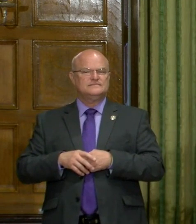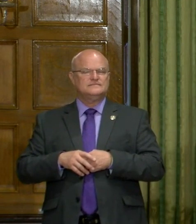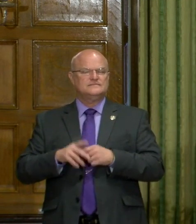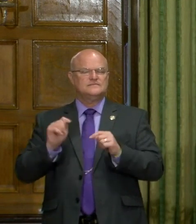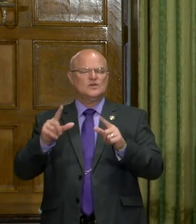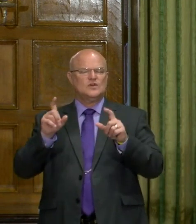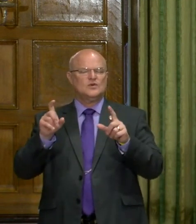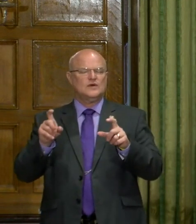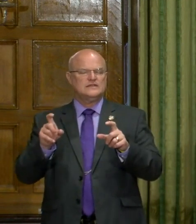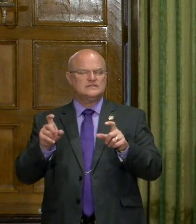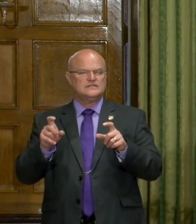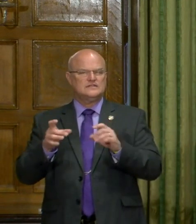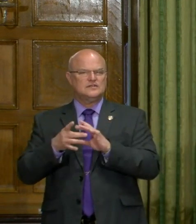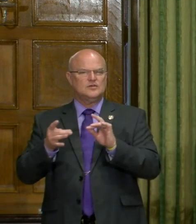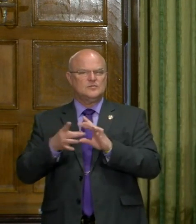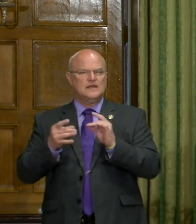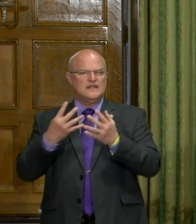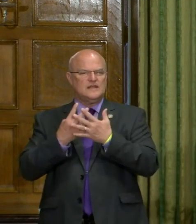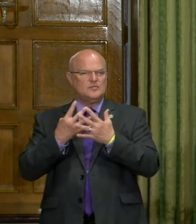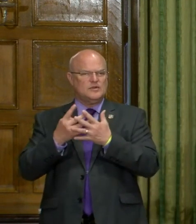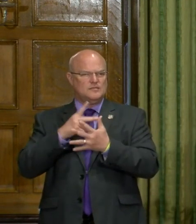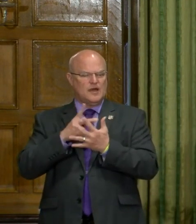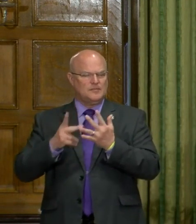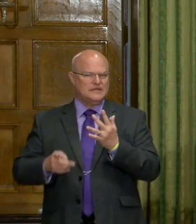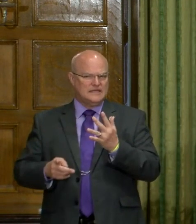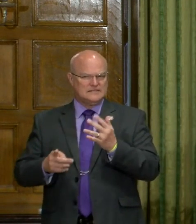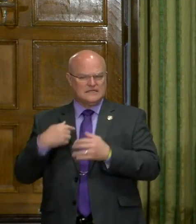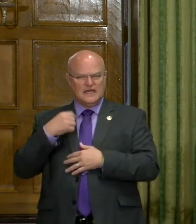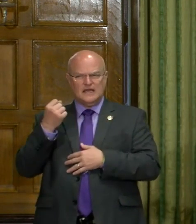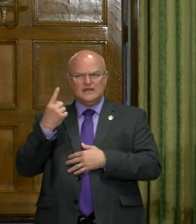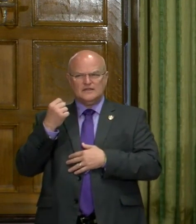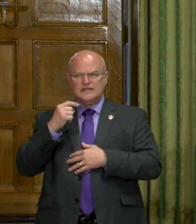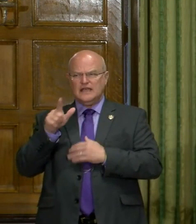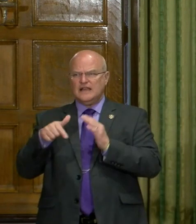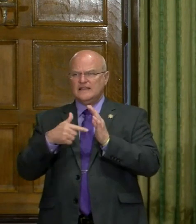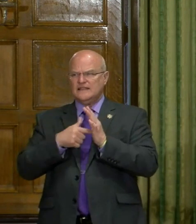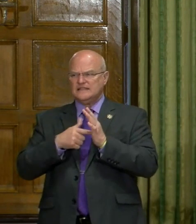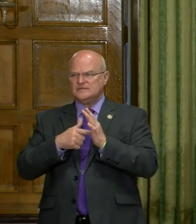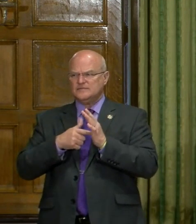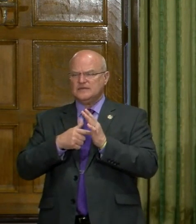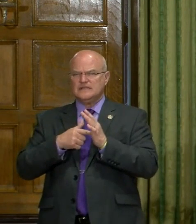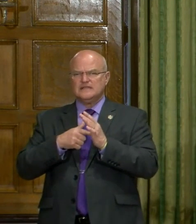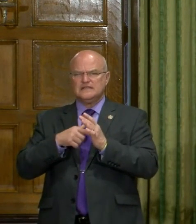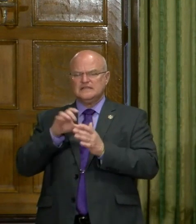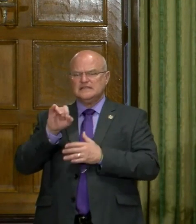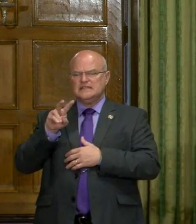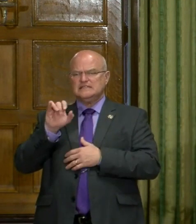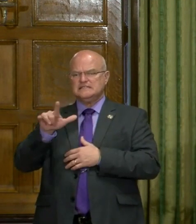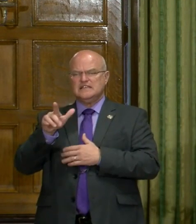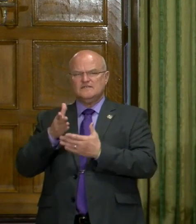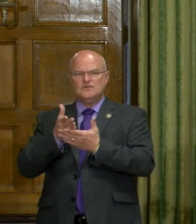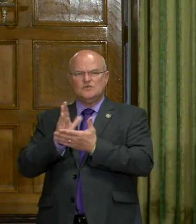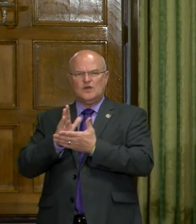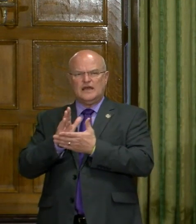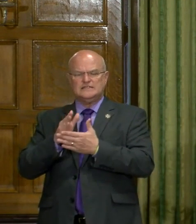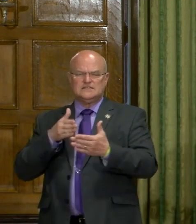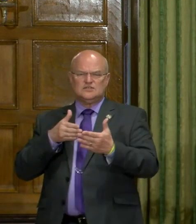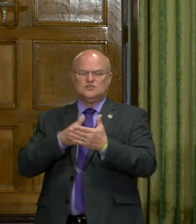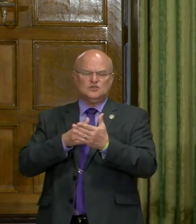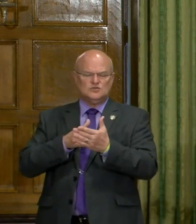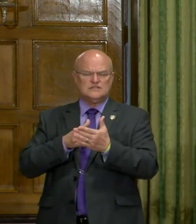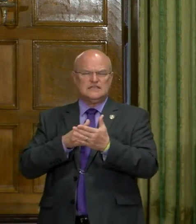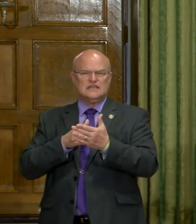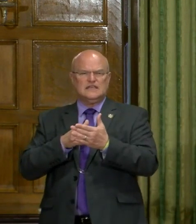Quick question for you. As you mentioned, the prison population, I understand a lot of statistics filed by civil rights lawyers accusing your administration of